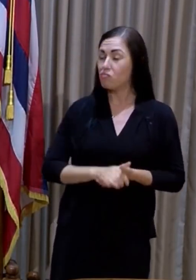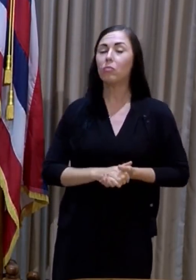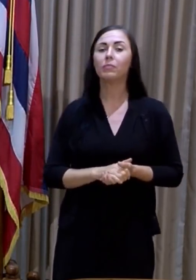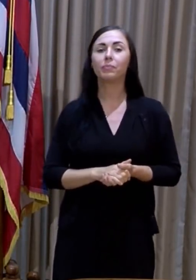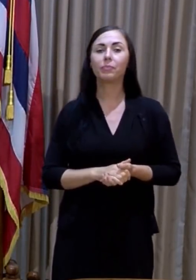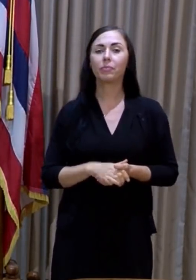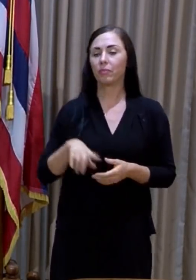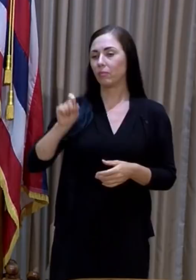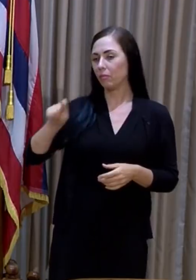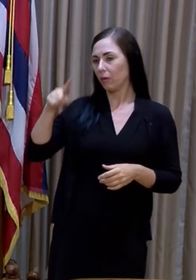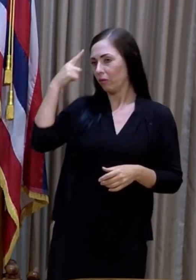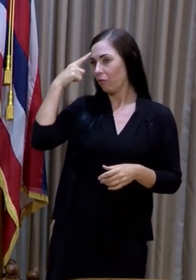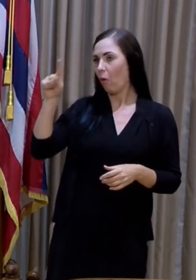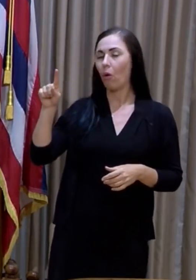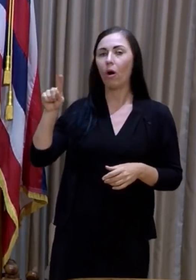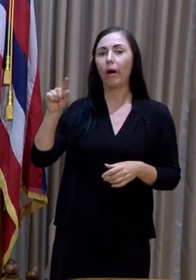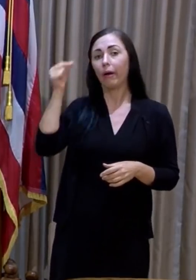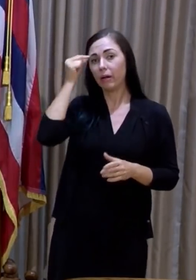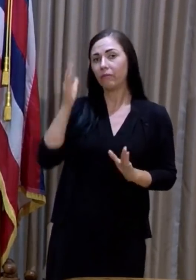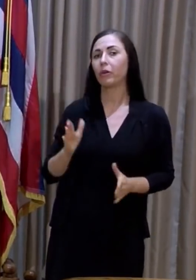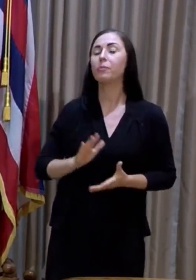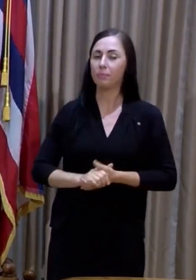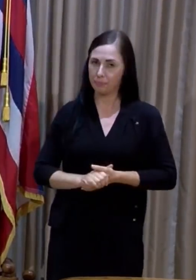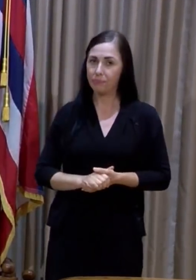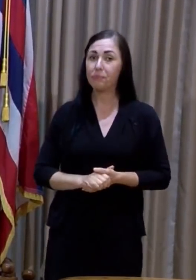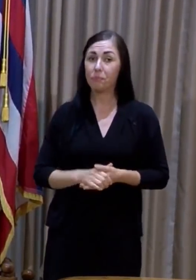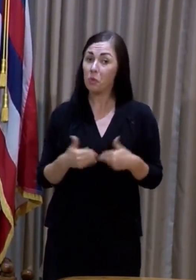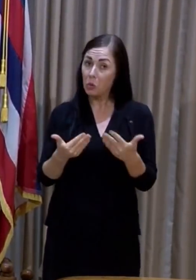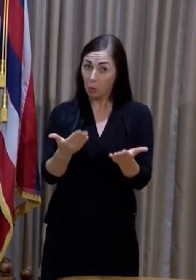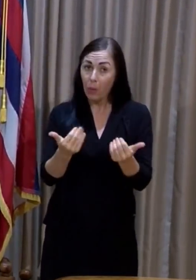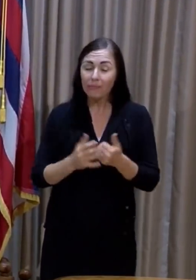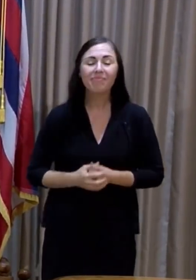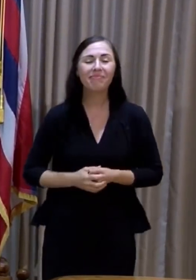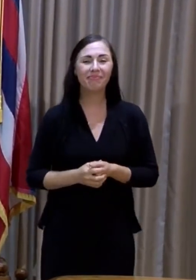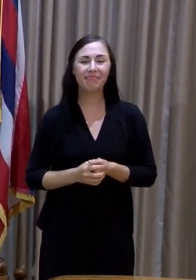This is a question for the governor. Go ahead.